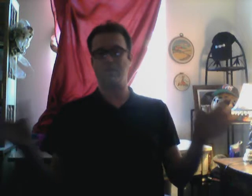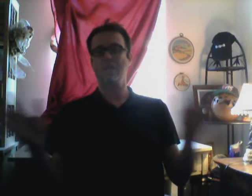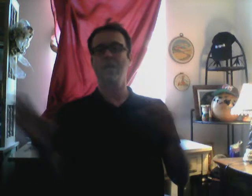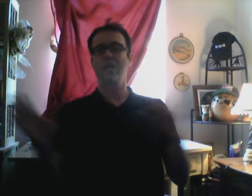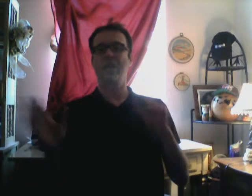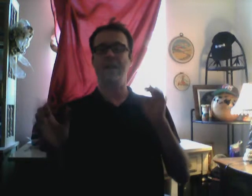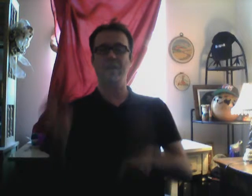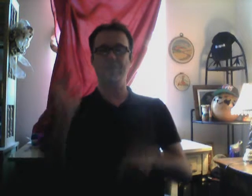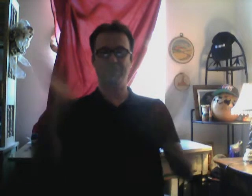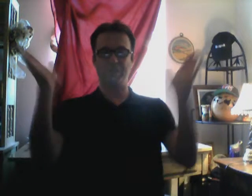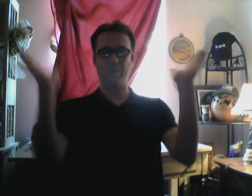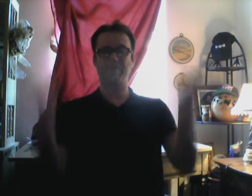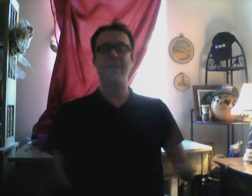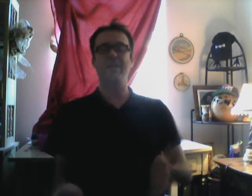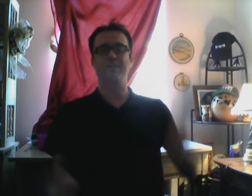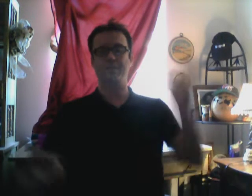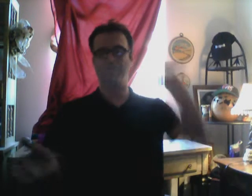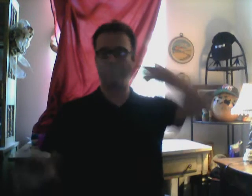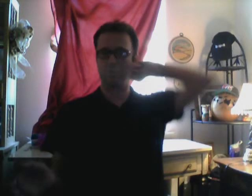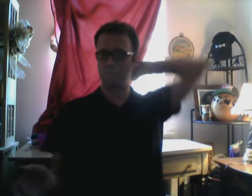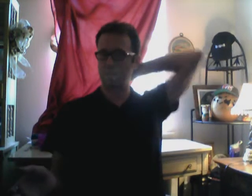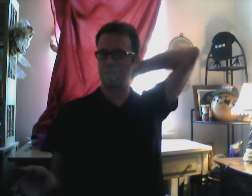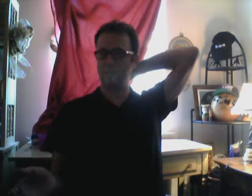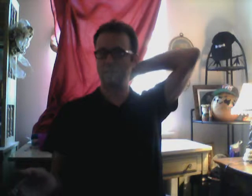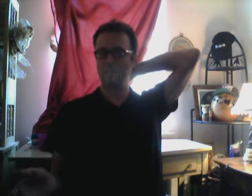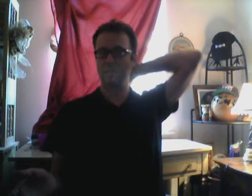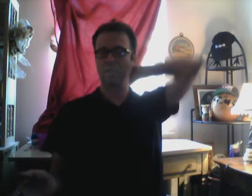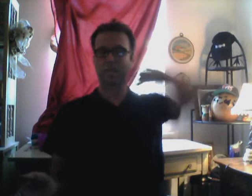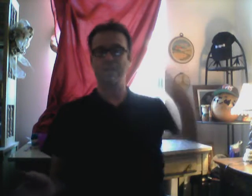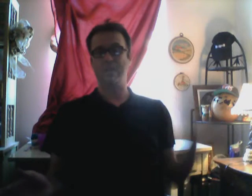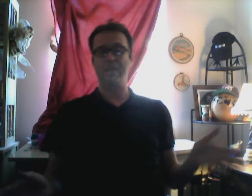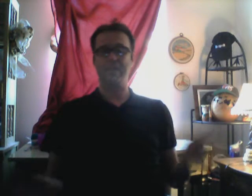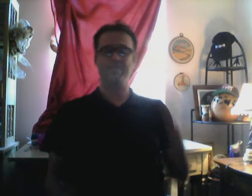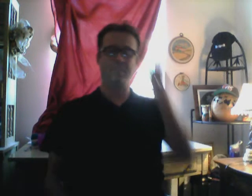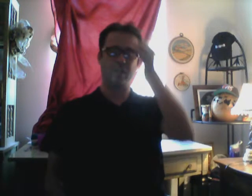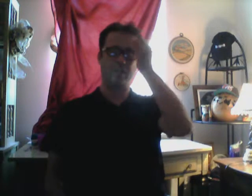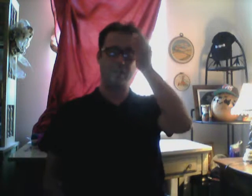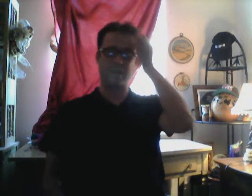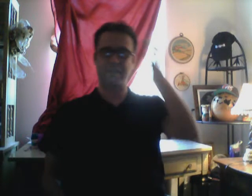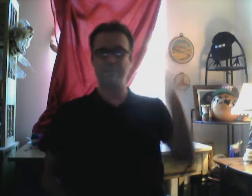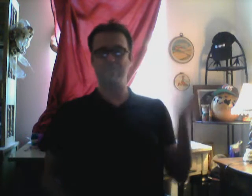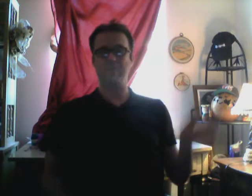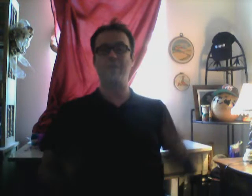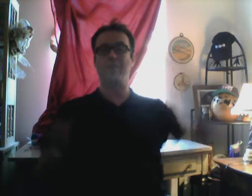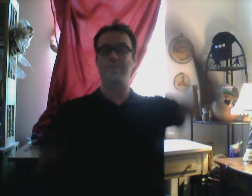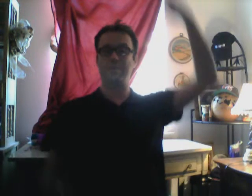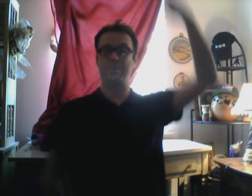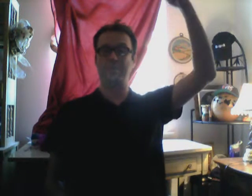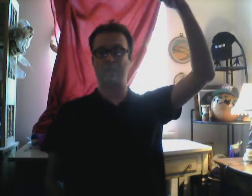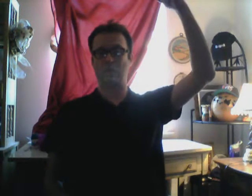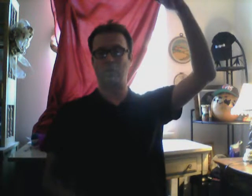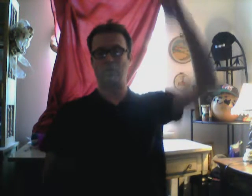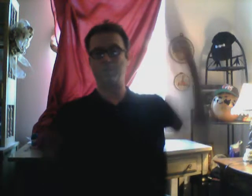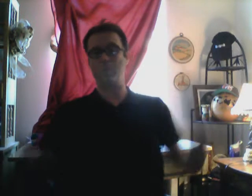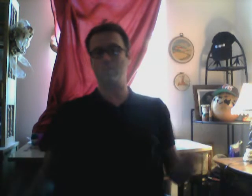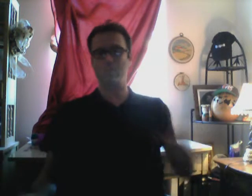other. And I'm stuck paying for both sides. And that, you know, they've got to keep me, rather than me being in the pyramid,